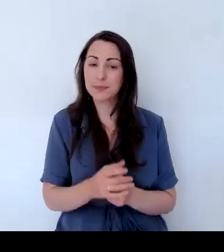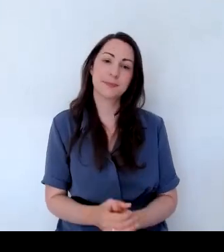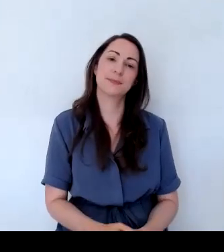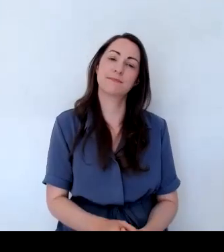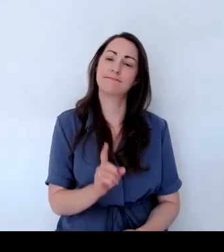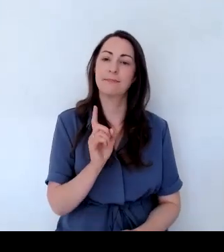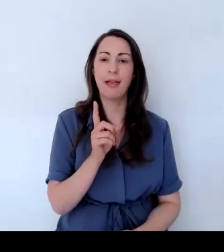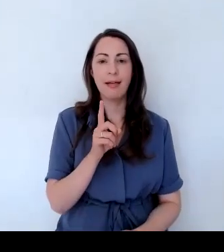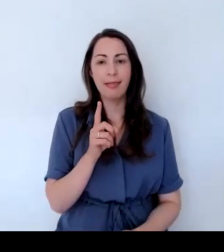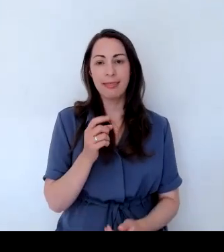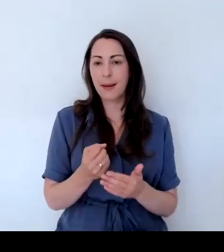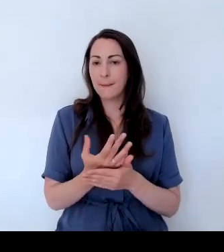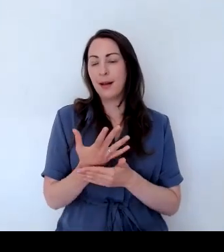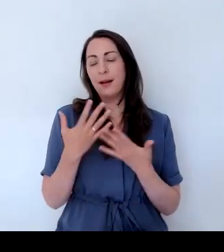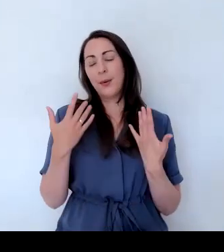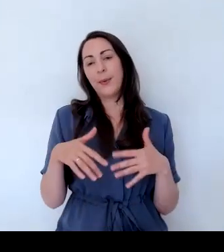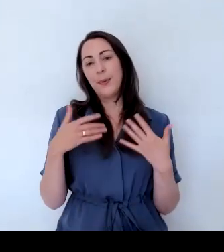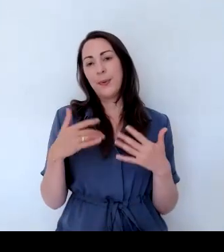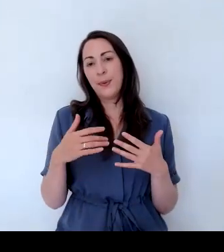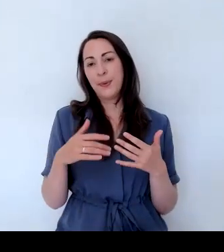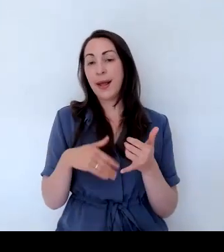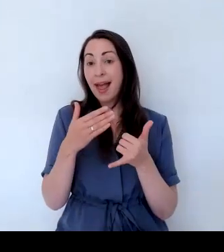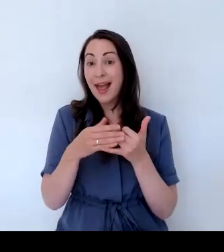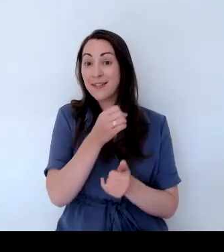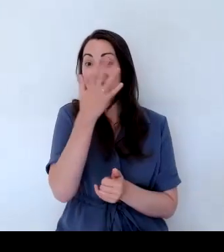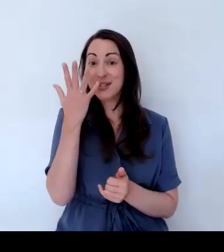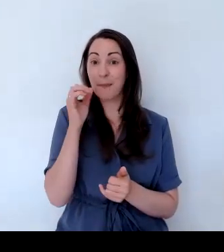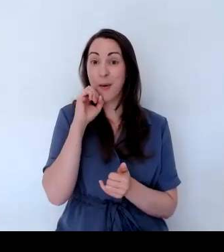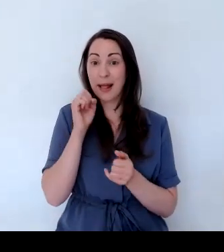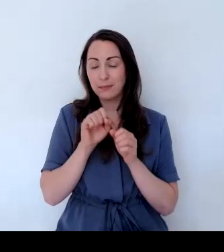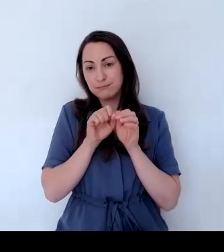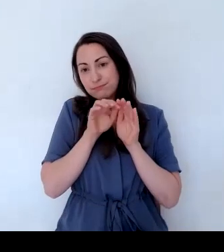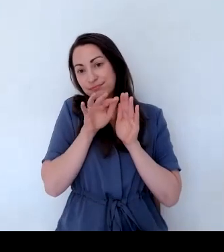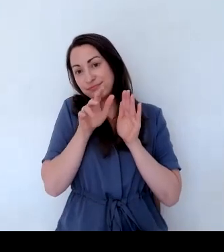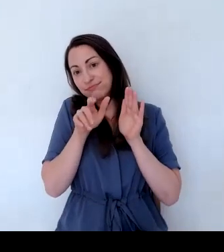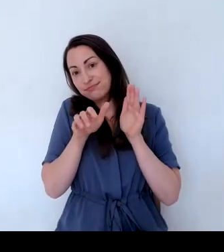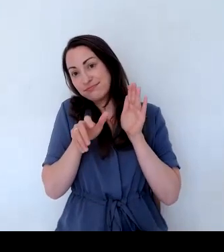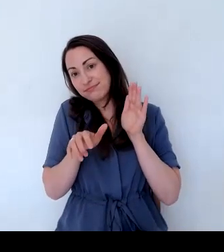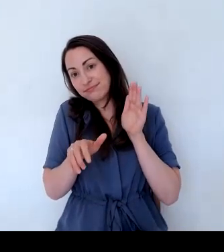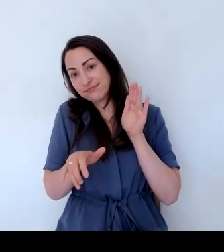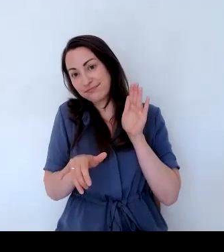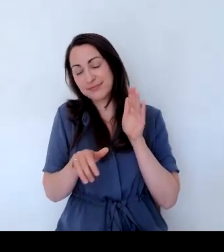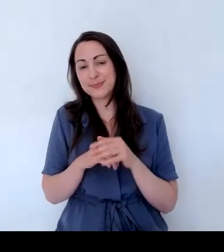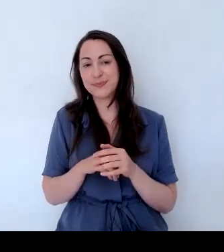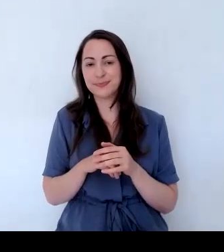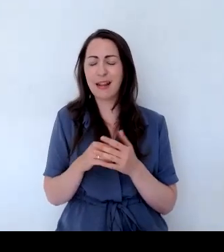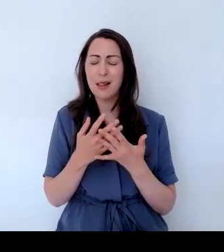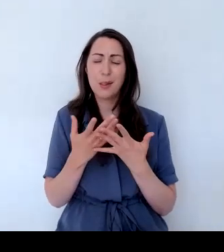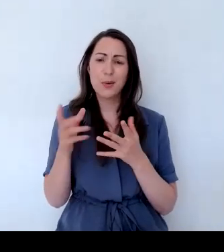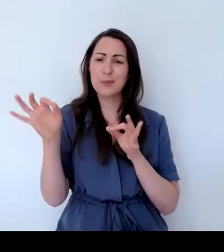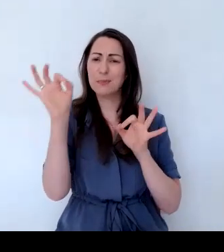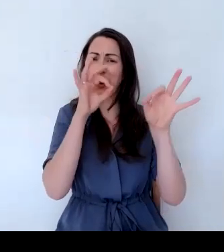And by the end of the summer, it'll be trailing right the way down. And that will attract so many fabulous pollinators.